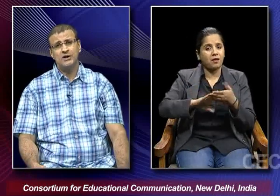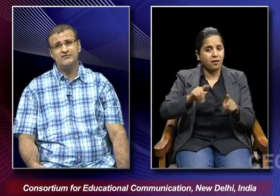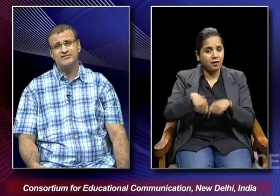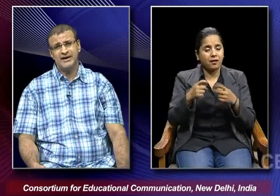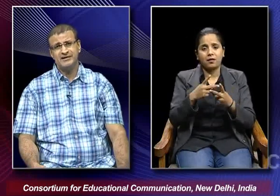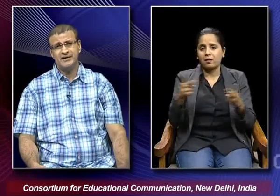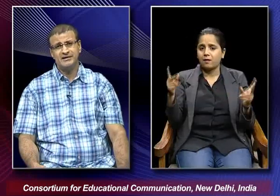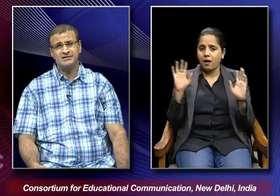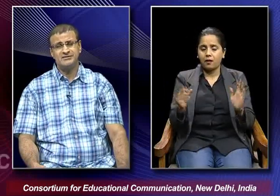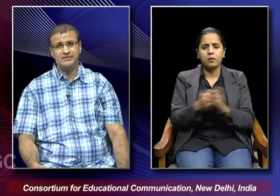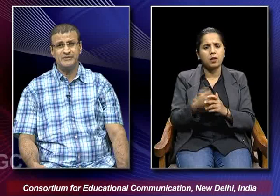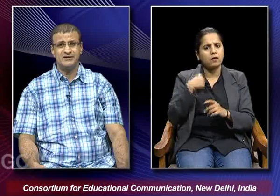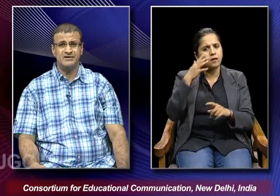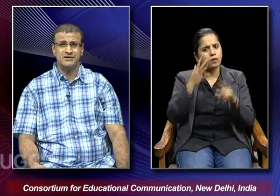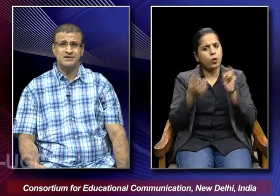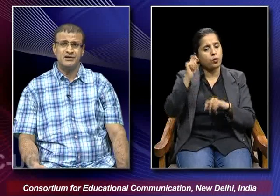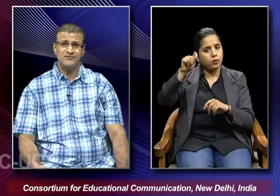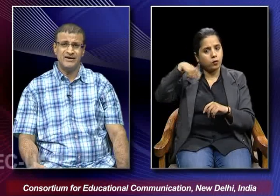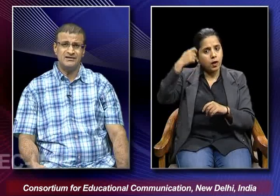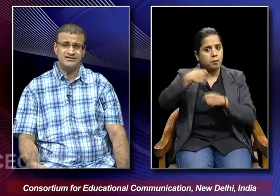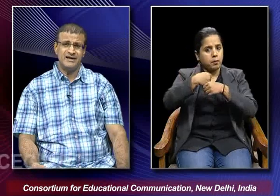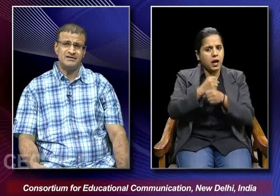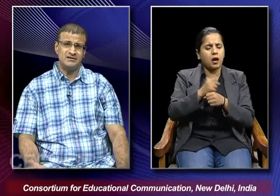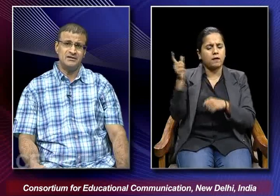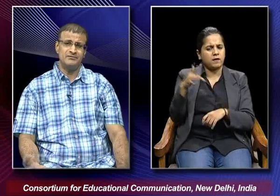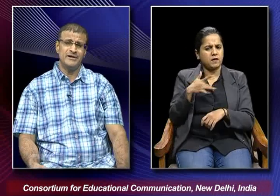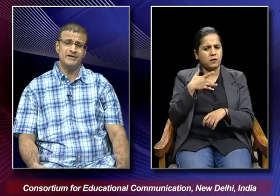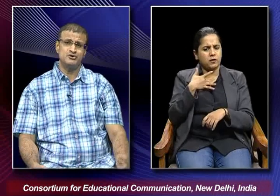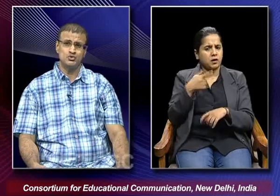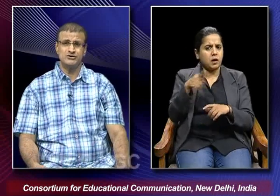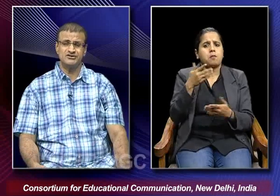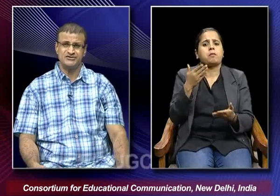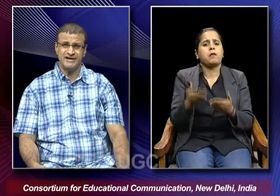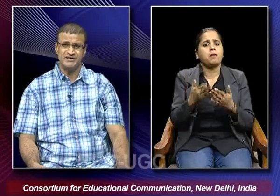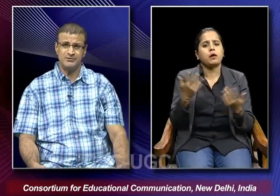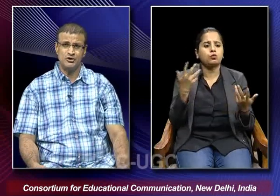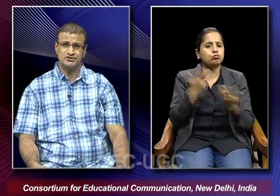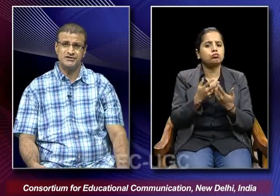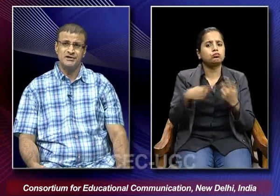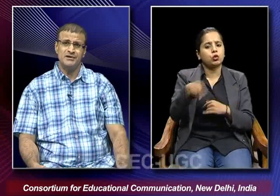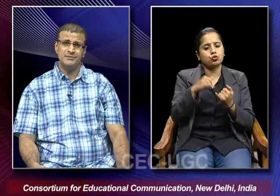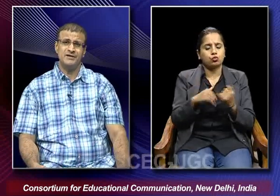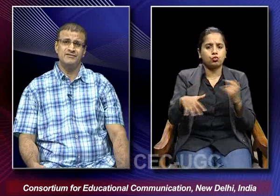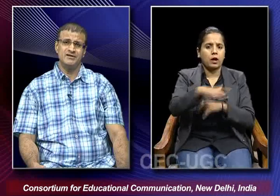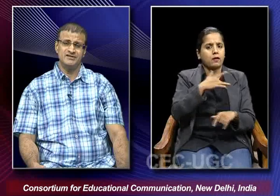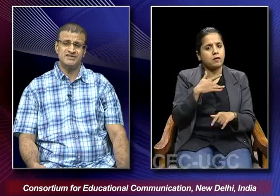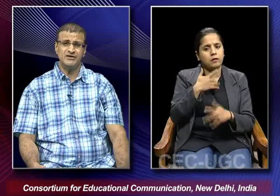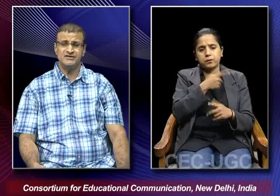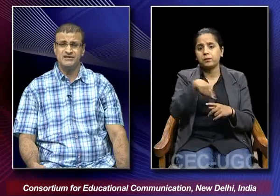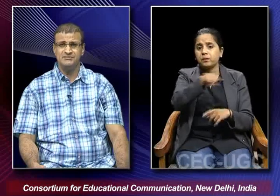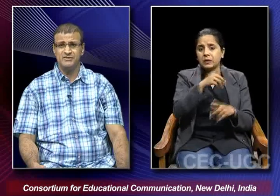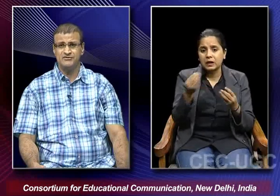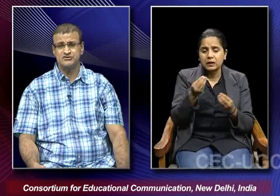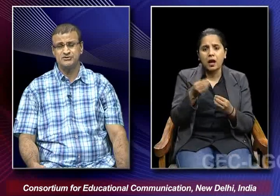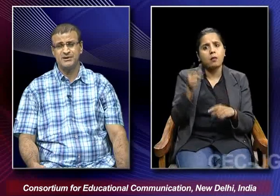we find that the filmmaker felt that it may suit the society because even this kind of